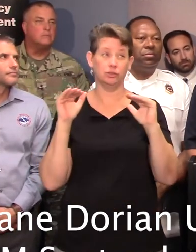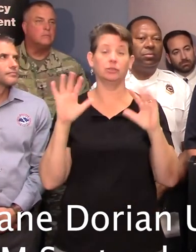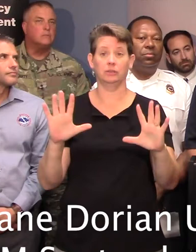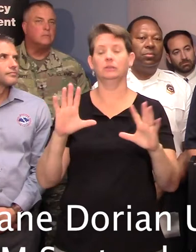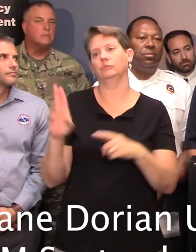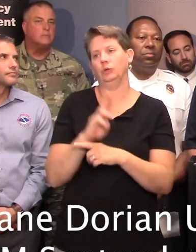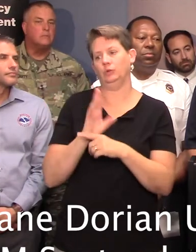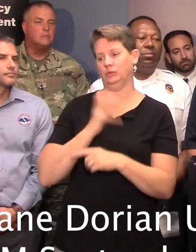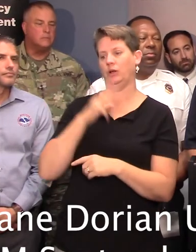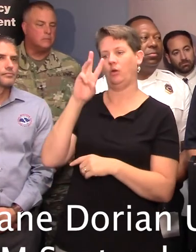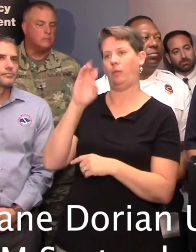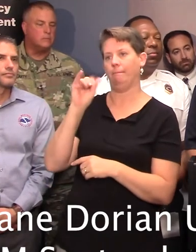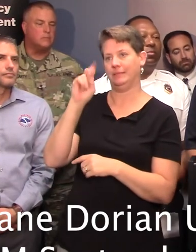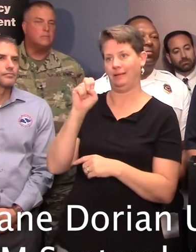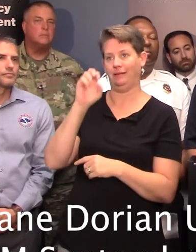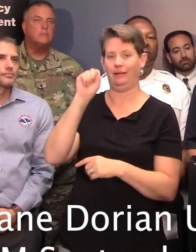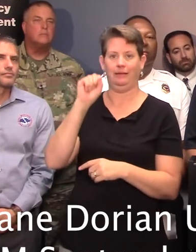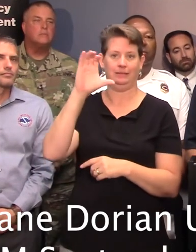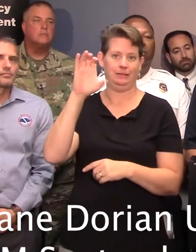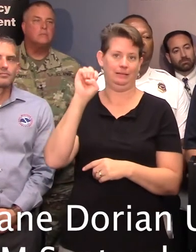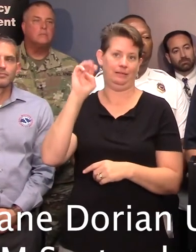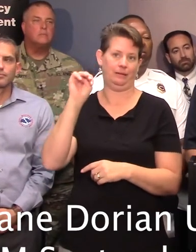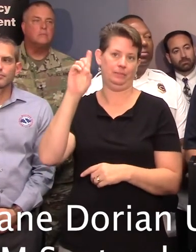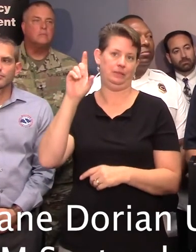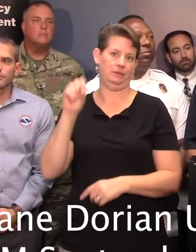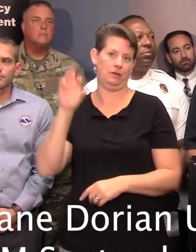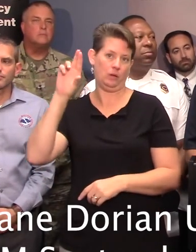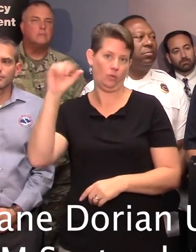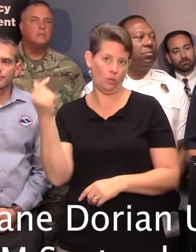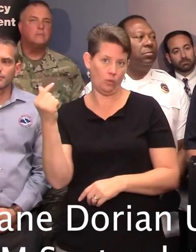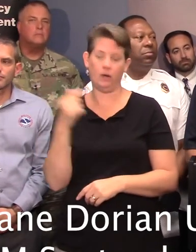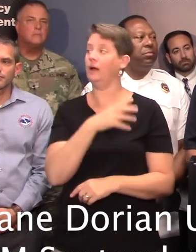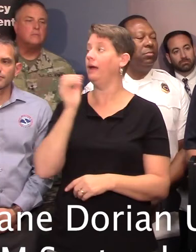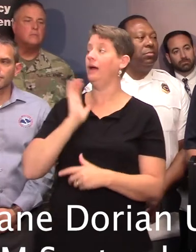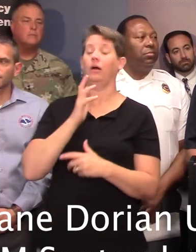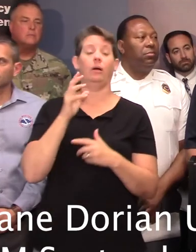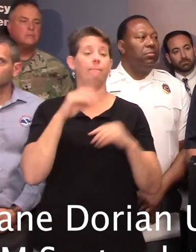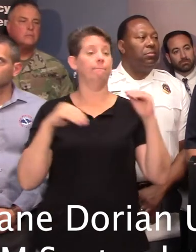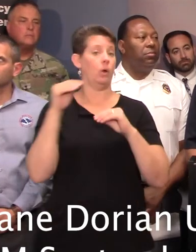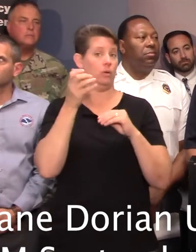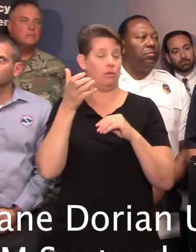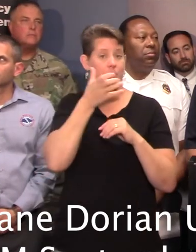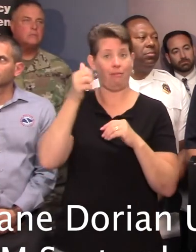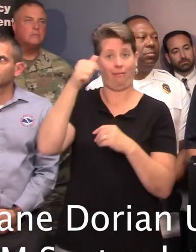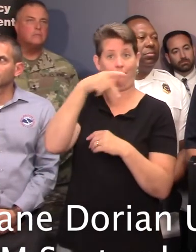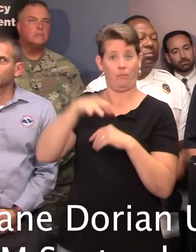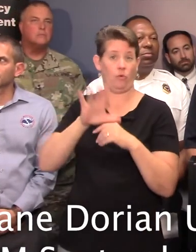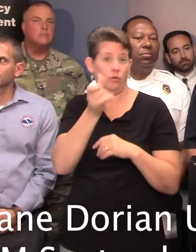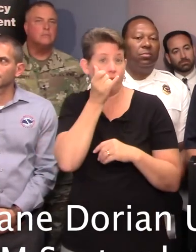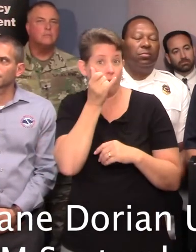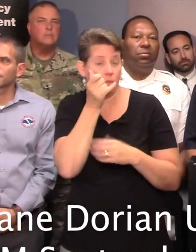use our website, seend.org, and also our mobile emergency manager app to help you